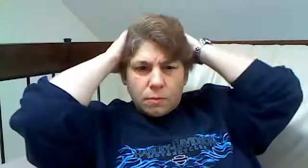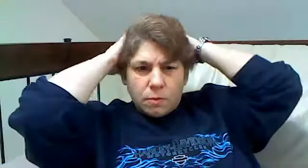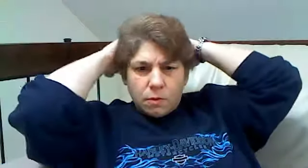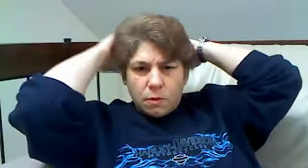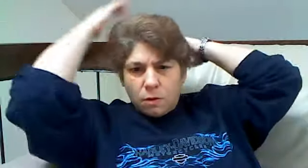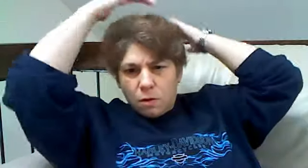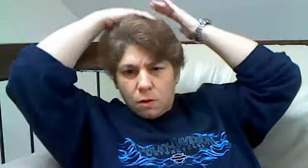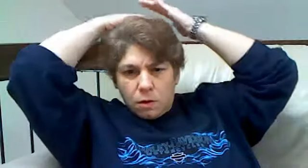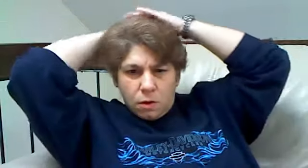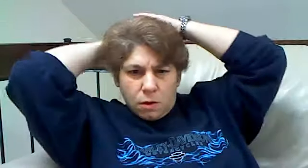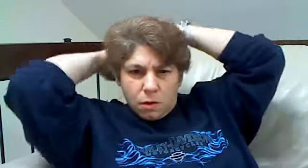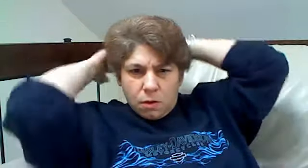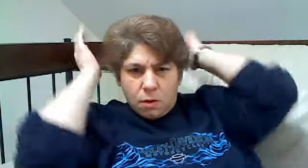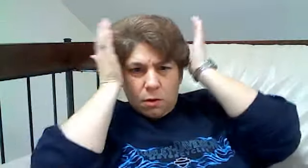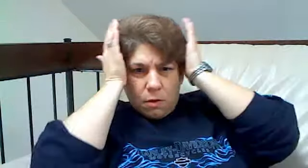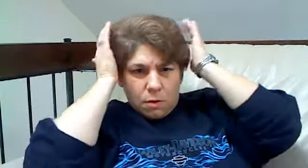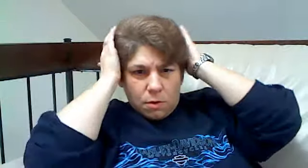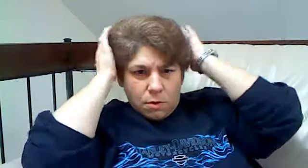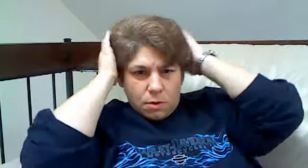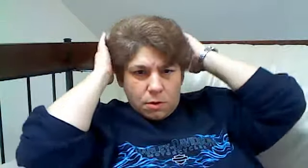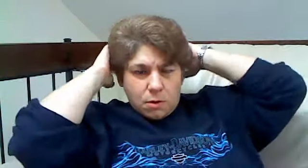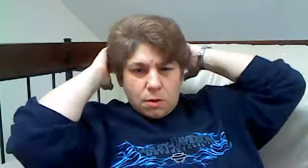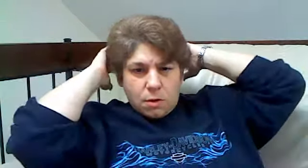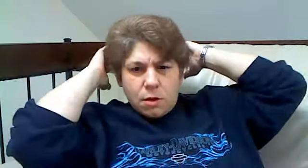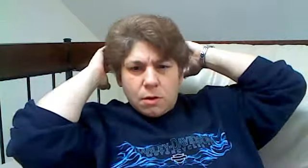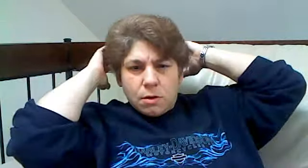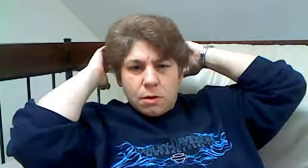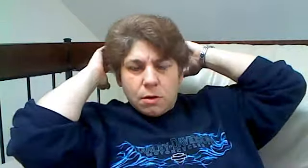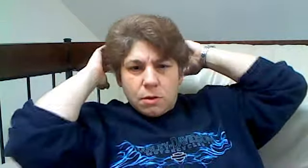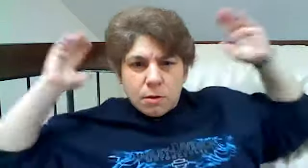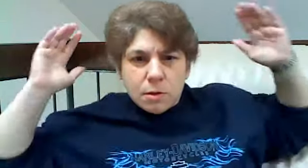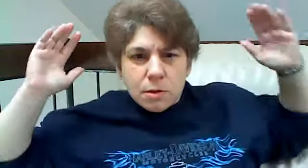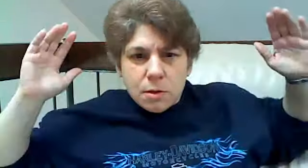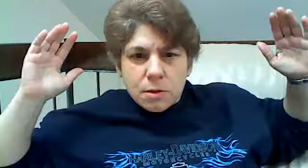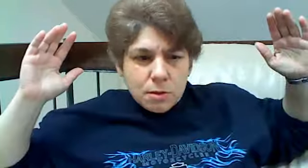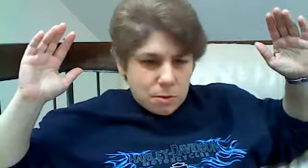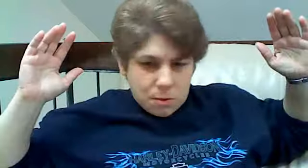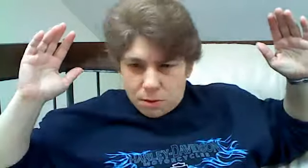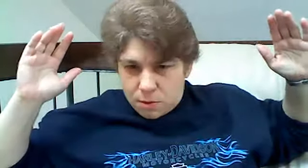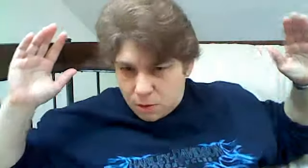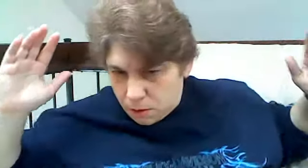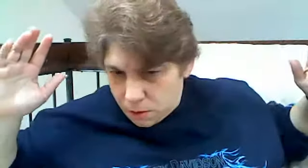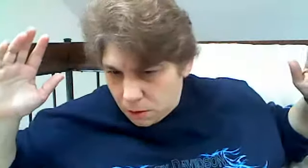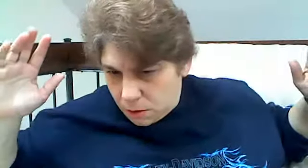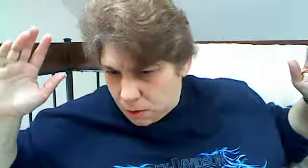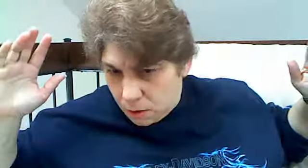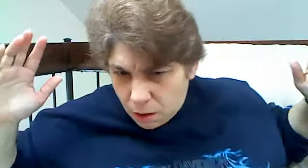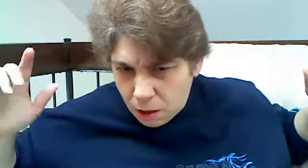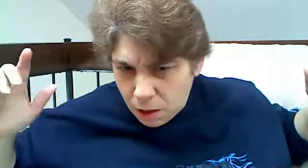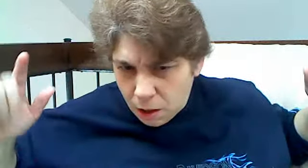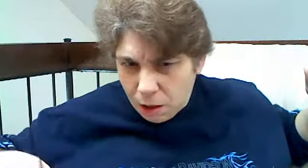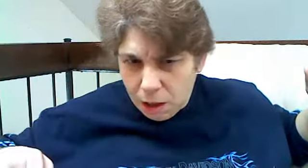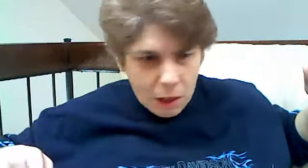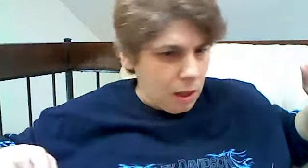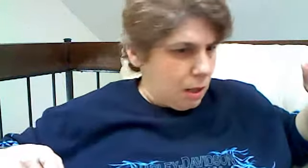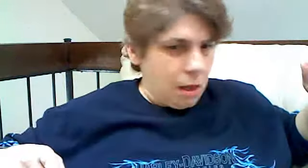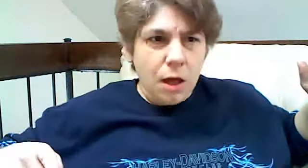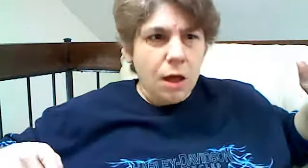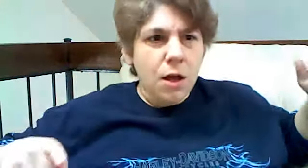With 25 vehicle choices, highway rated 30 MPG or better, like a 50 MPG rated Prius, America's best-selling